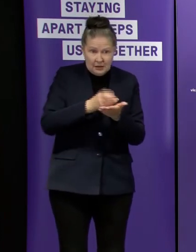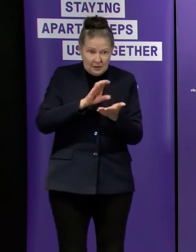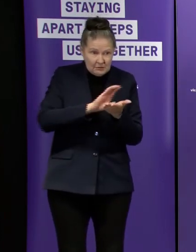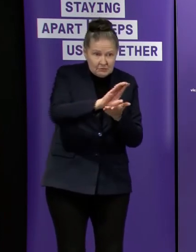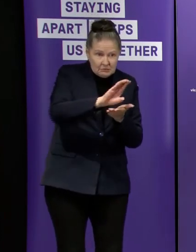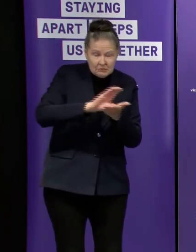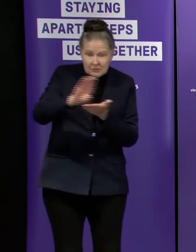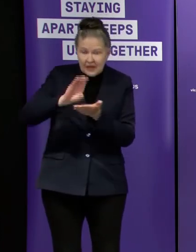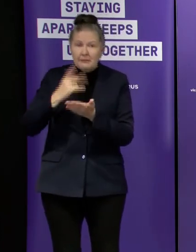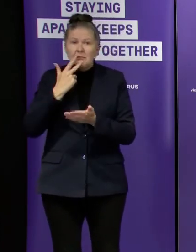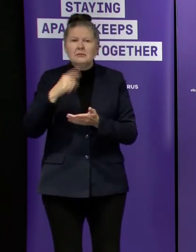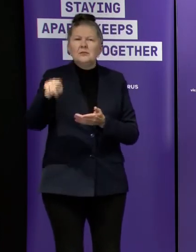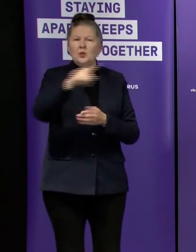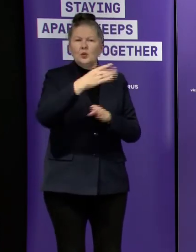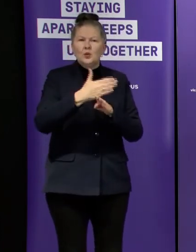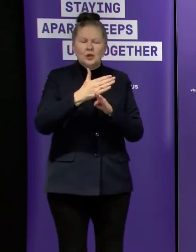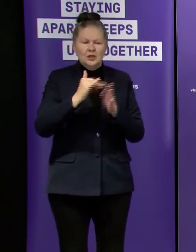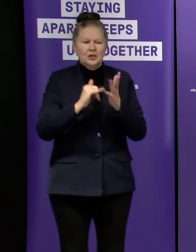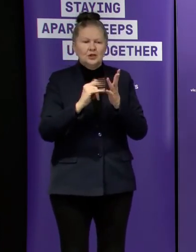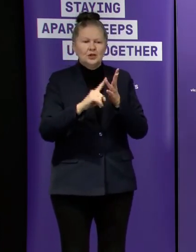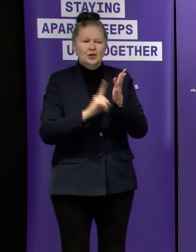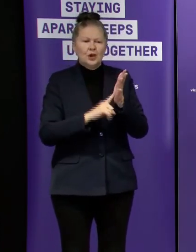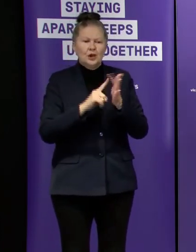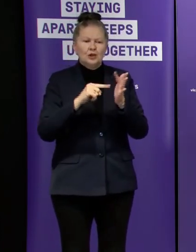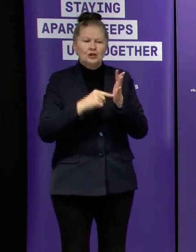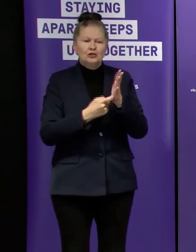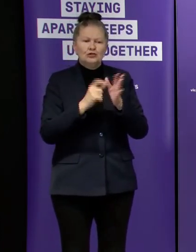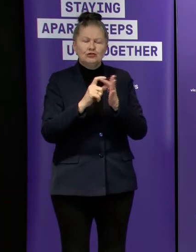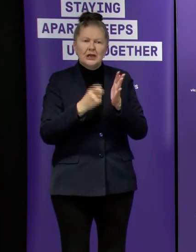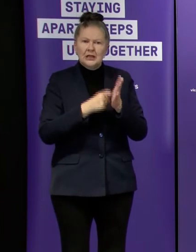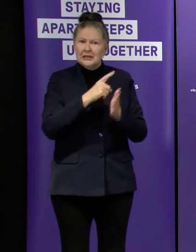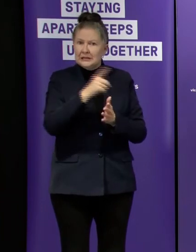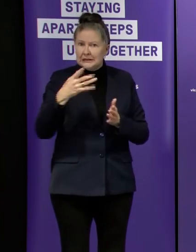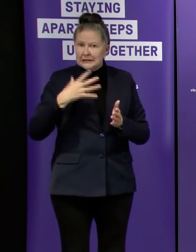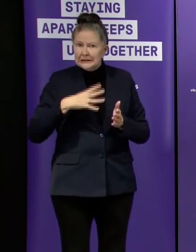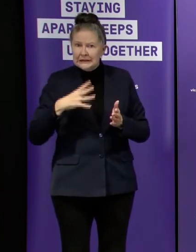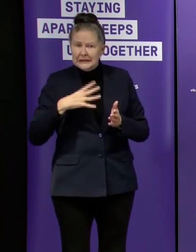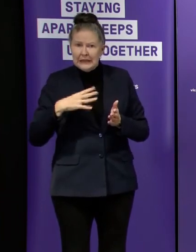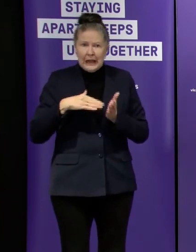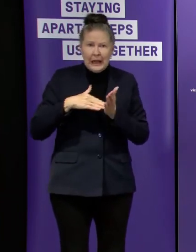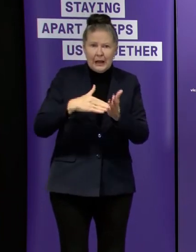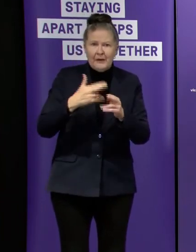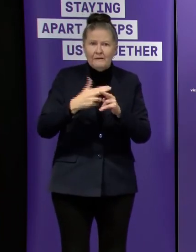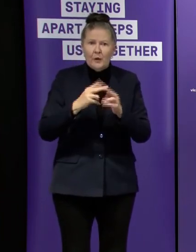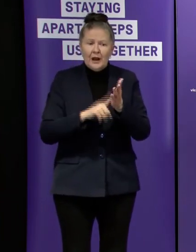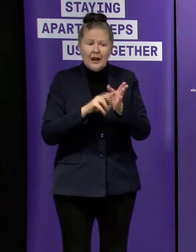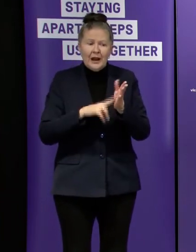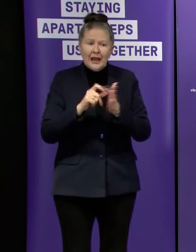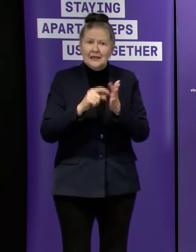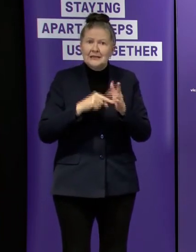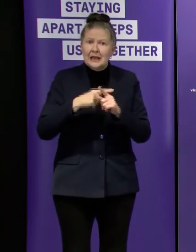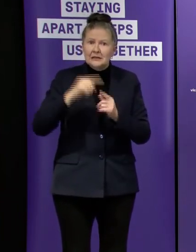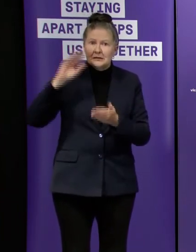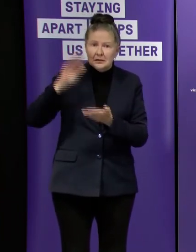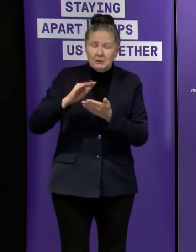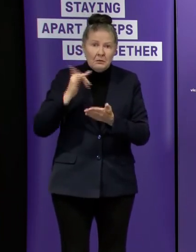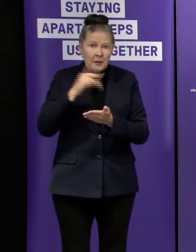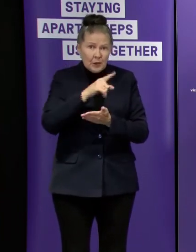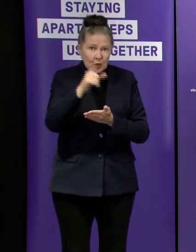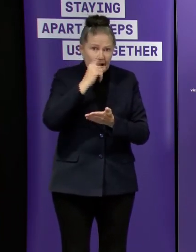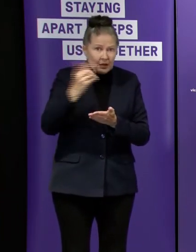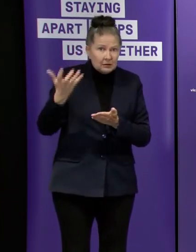for access to land tax relief then provided you qualify for job keeper you'll also be